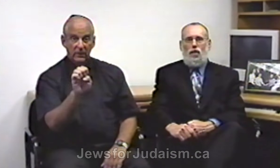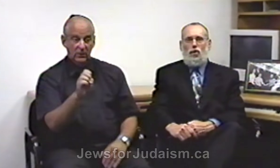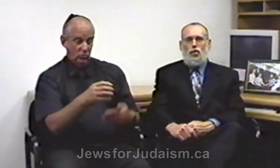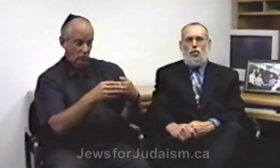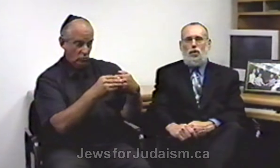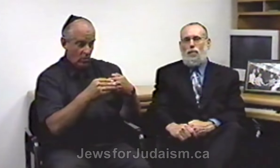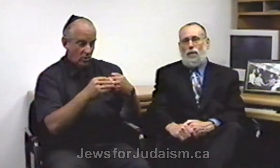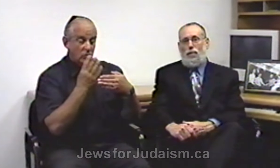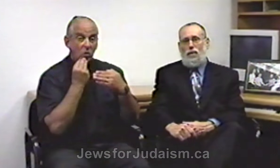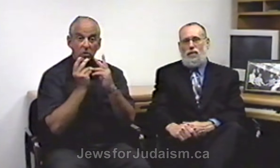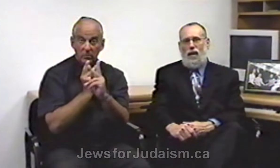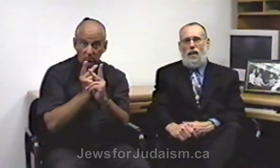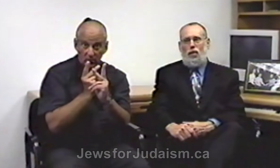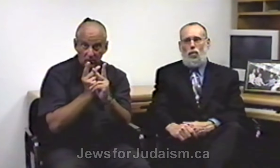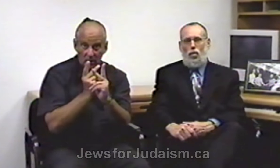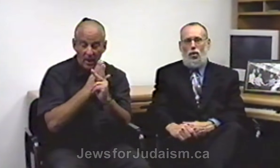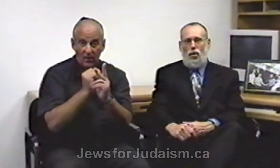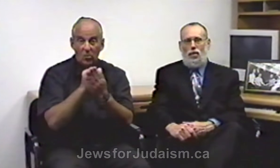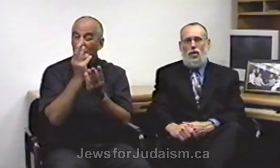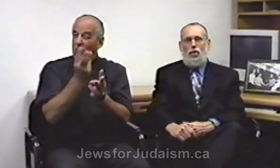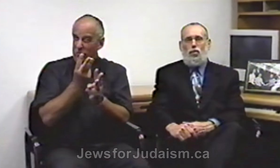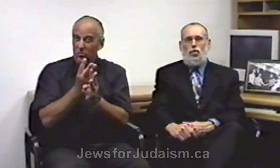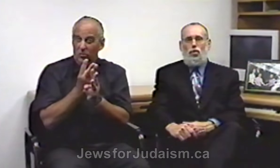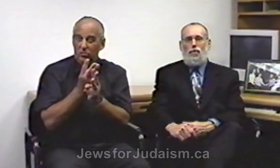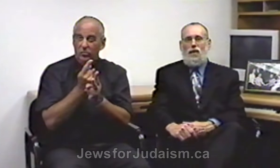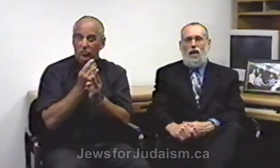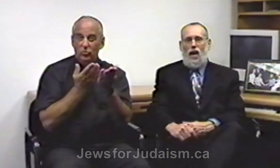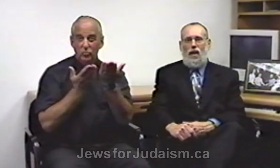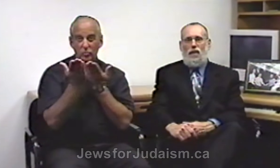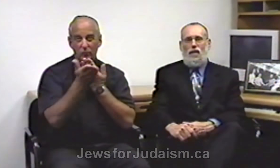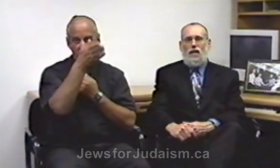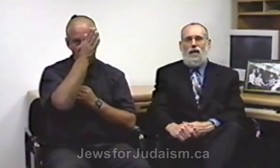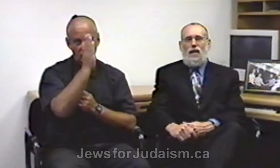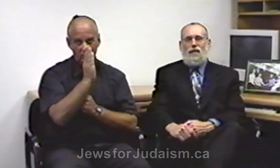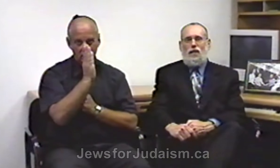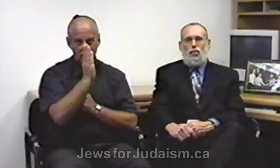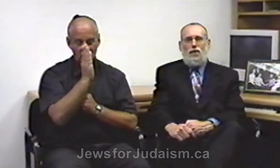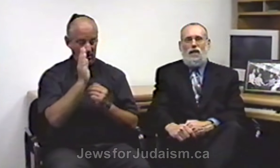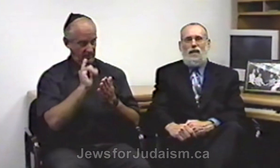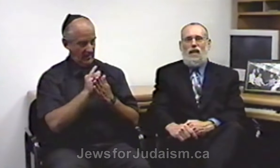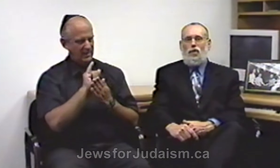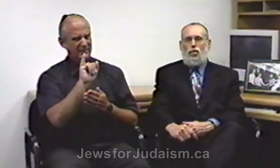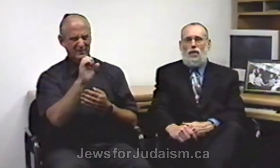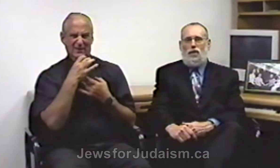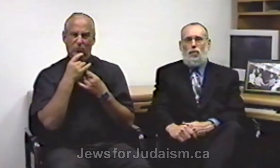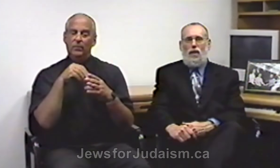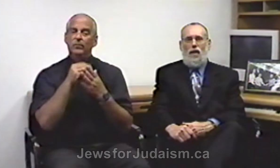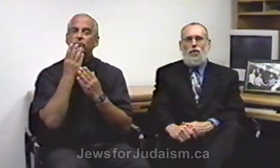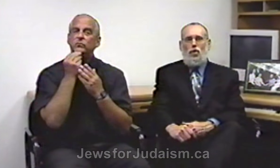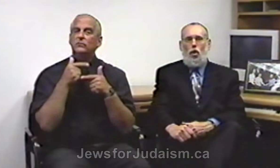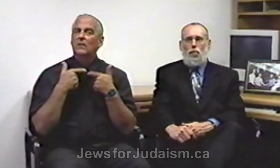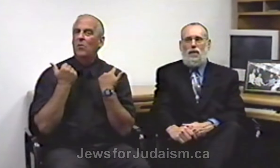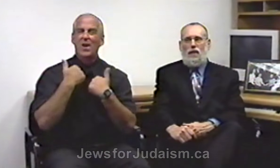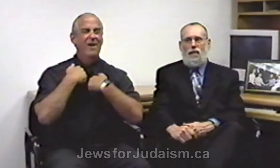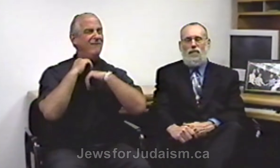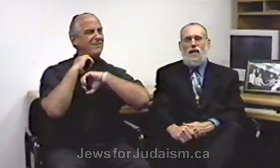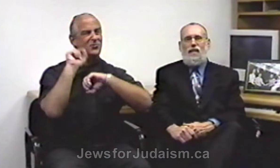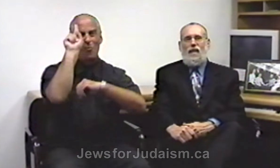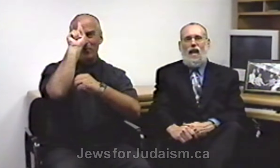the Jewish people and the world to serving God. It's interesting that in Judaism we have no belief that